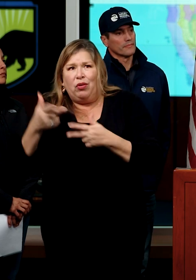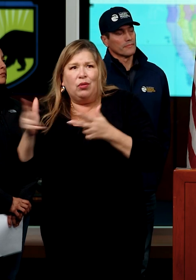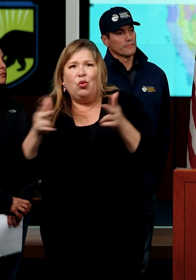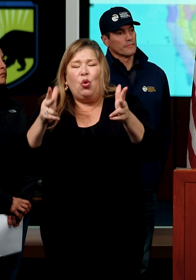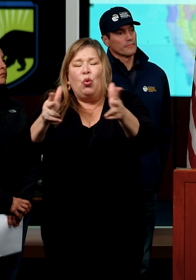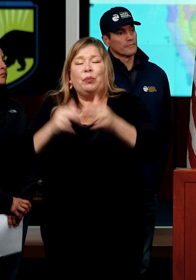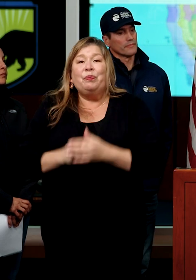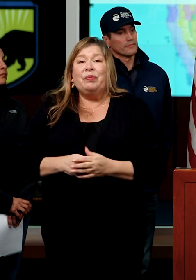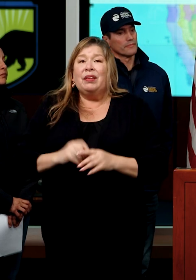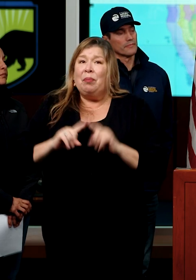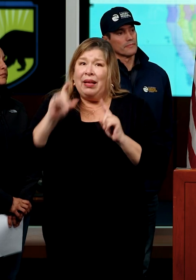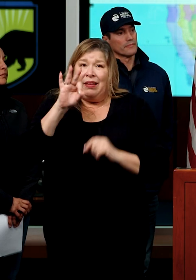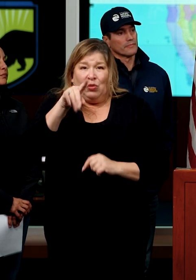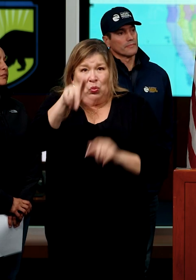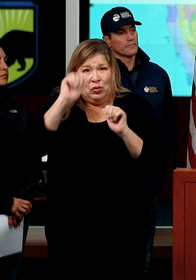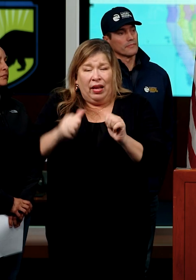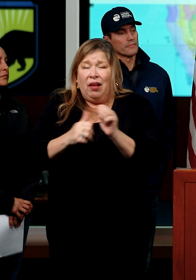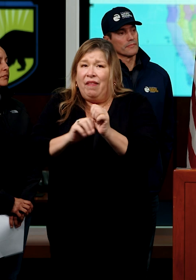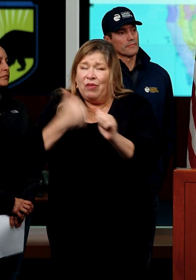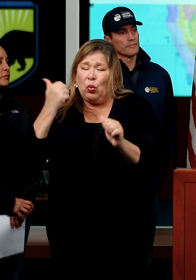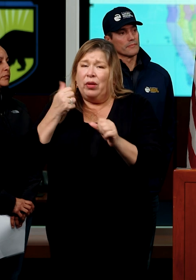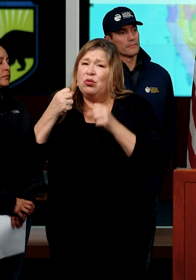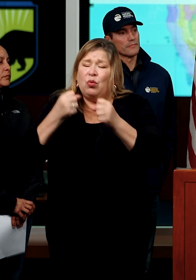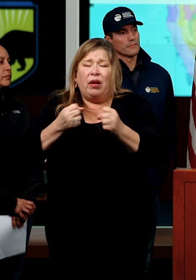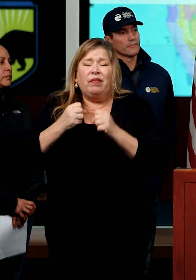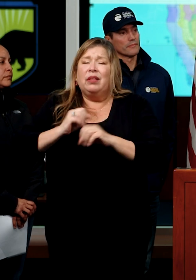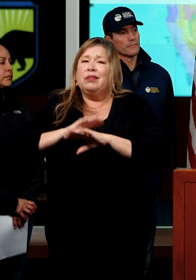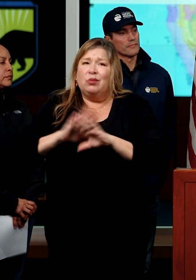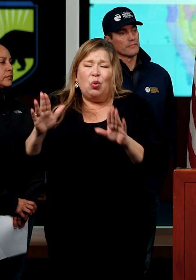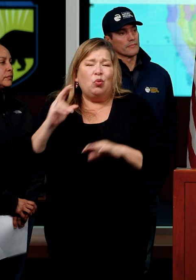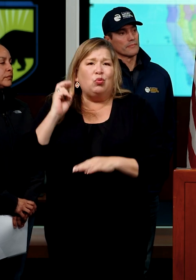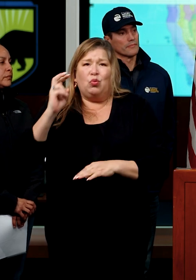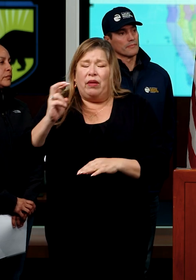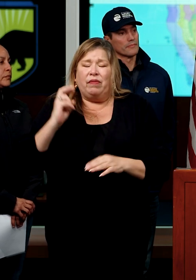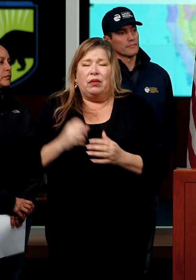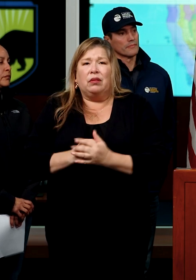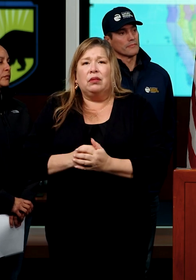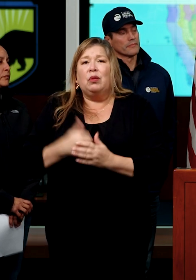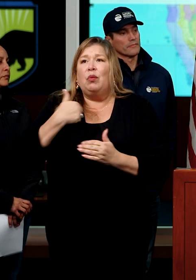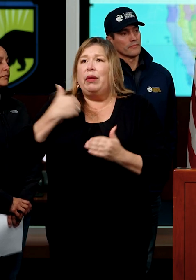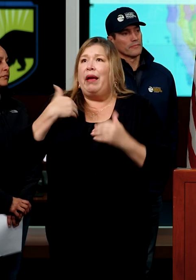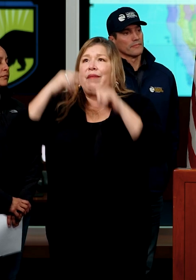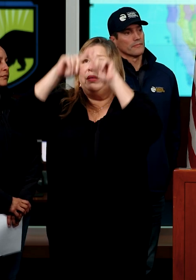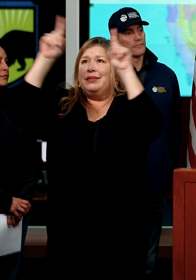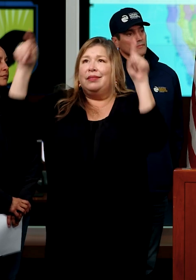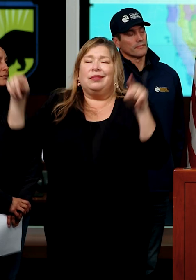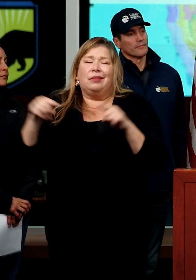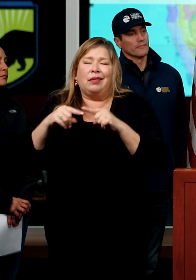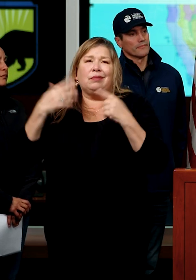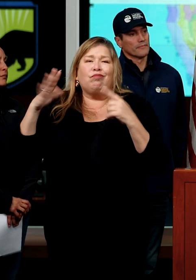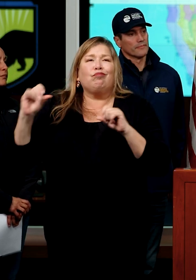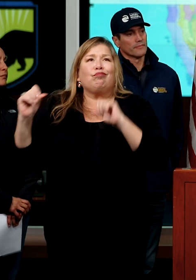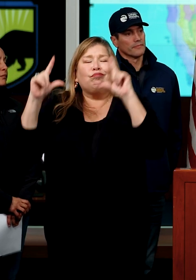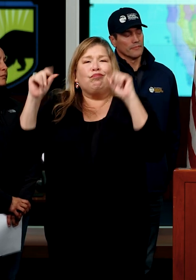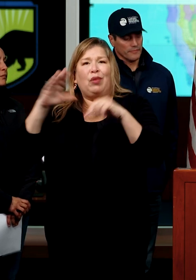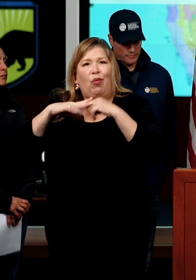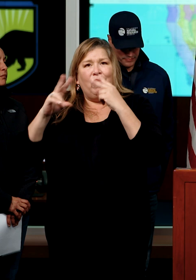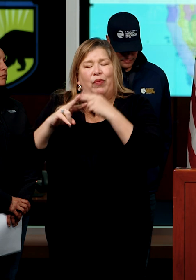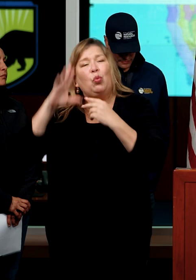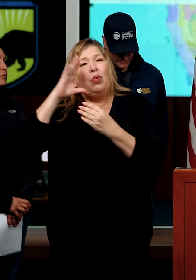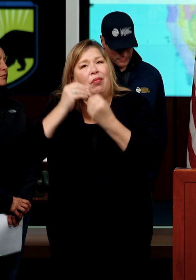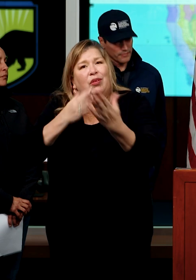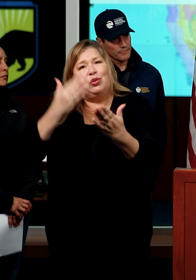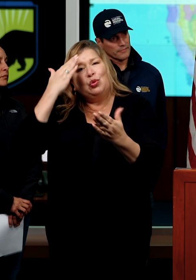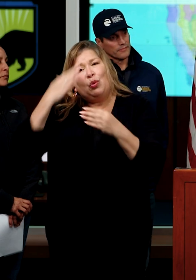if you can avoid travel, we ask that you do that. We have our CMS message signs that are out there that will provide additional